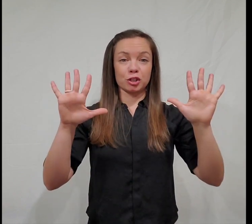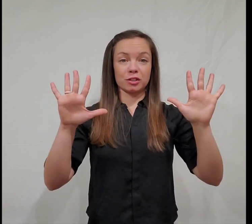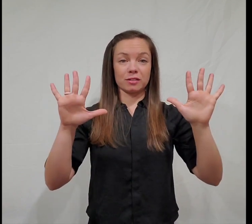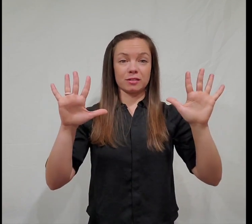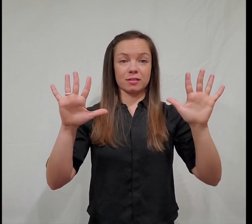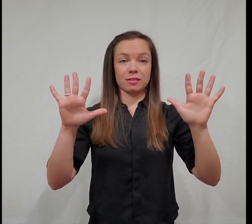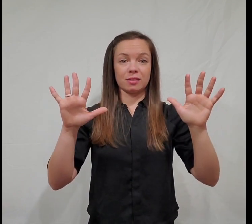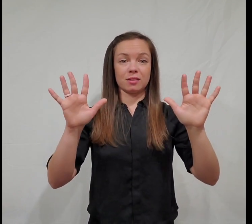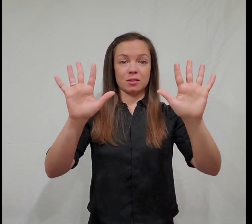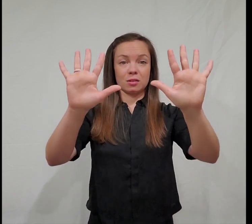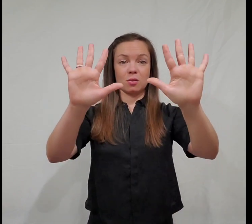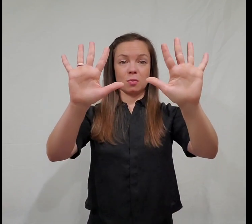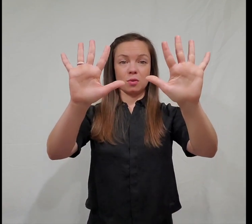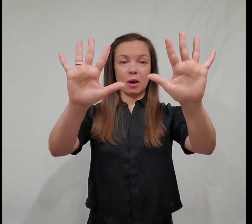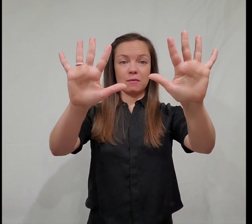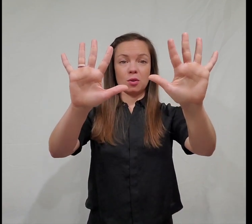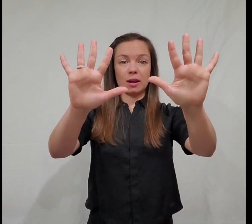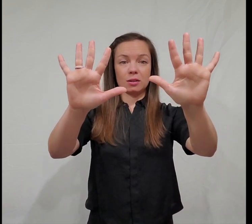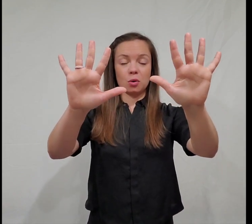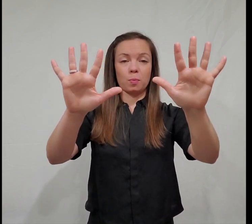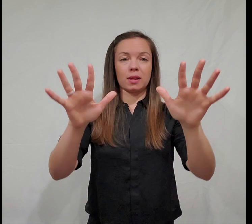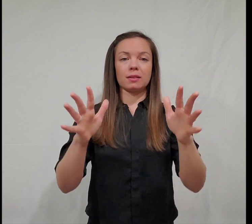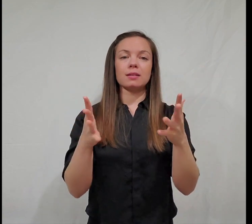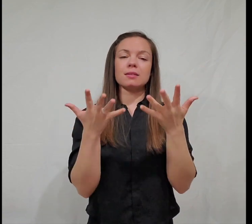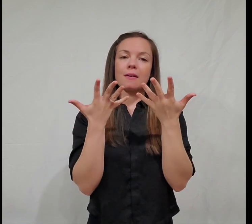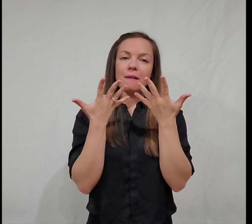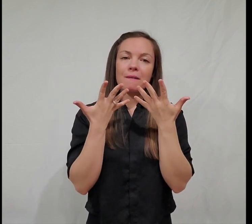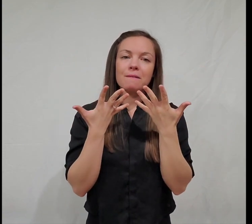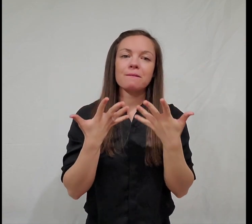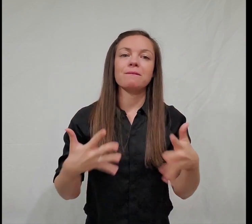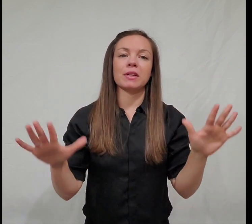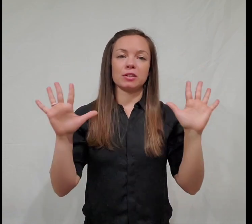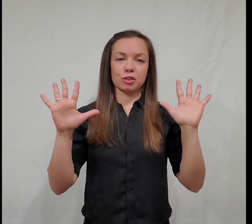finished. So you have your hands open like this. Finished.